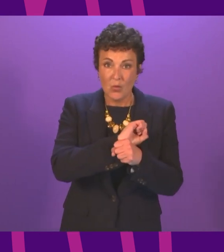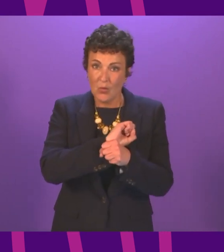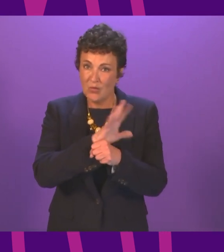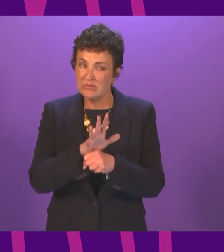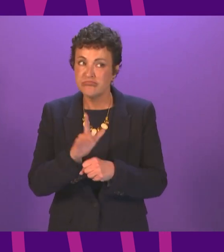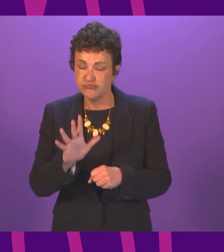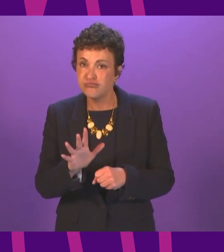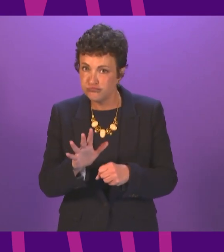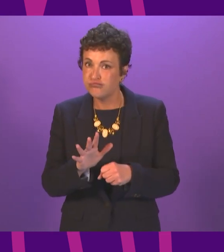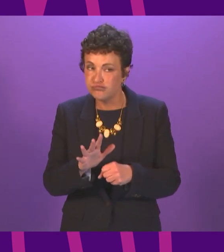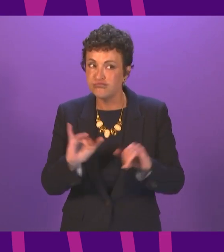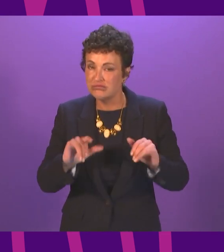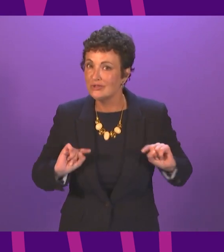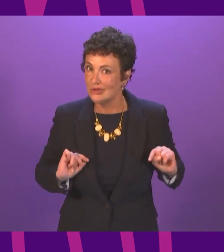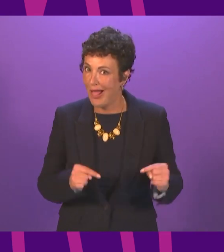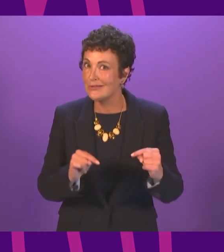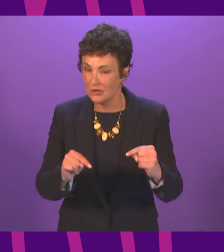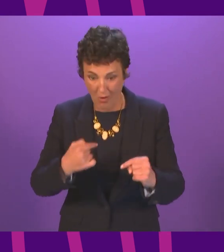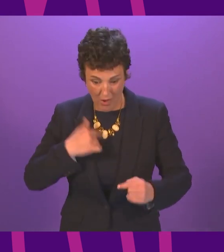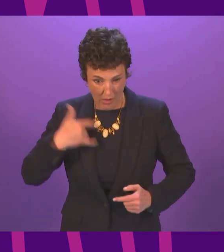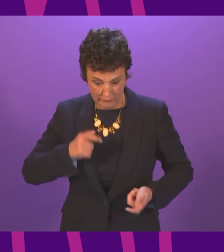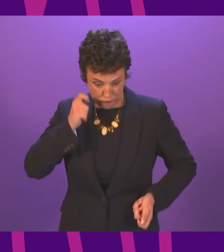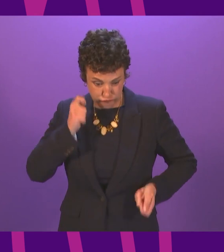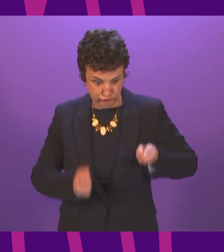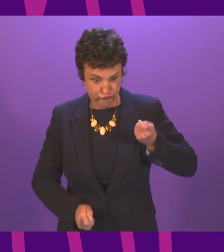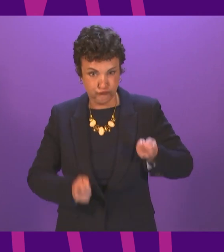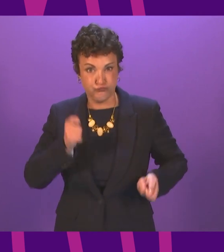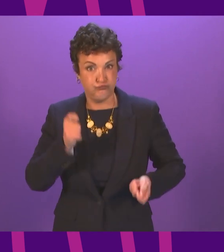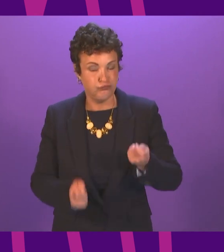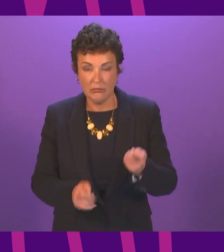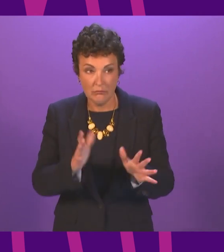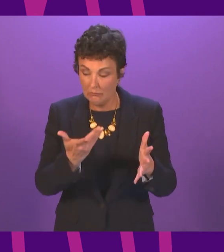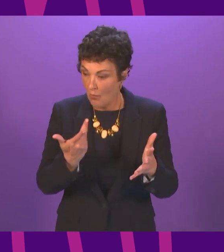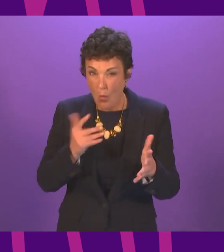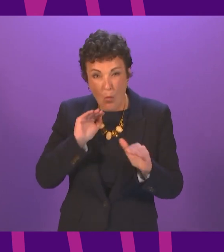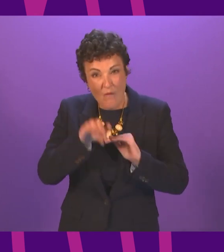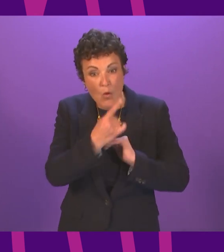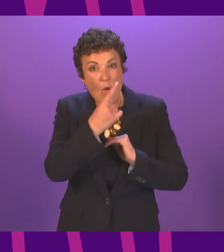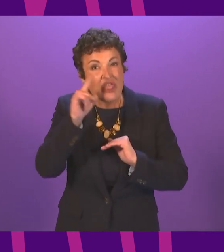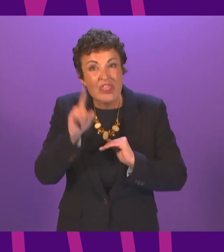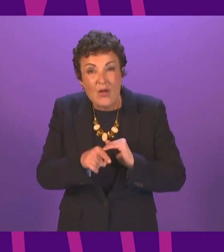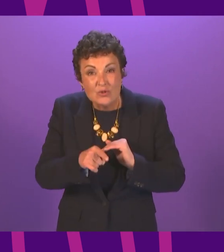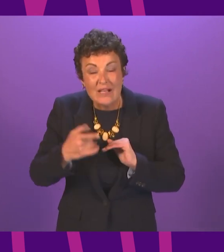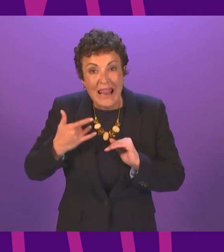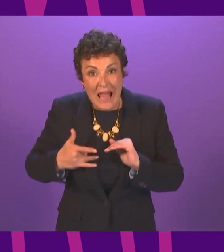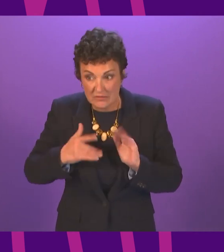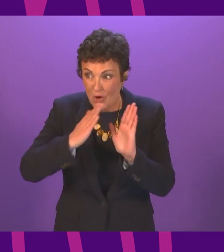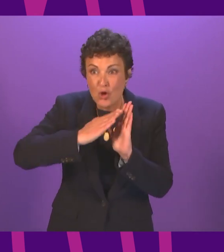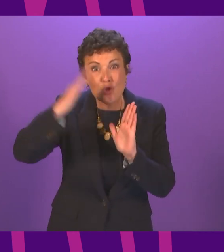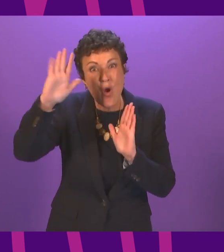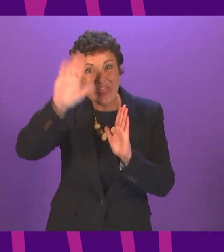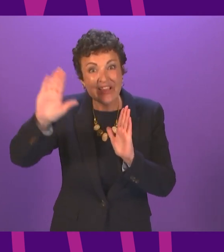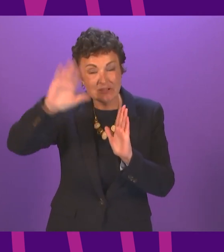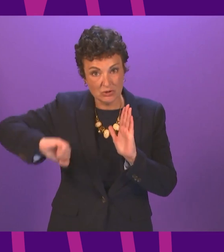our time it has transformed our lives over a thousand lives have been lost in the northeast Scotland